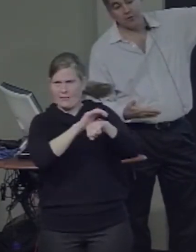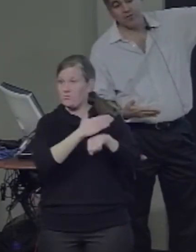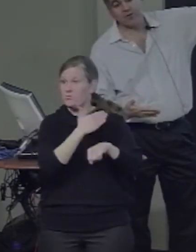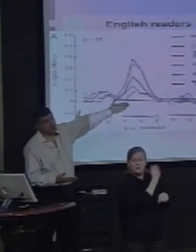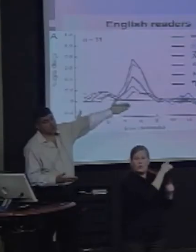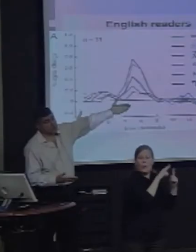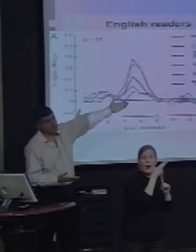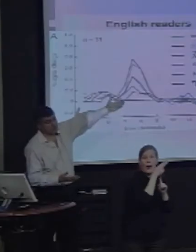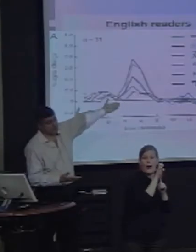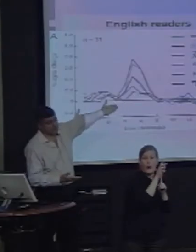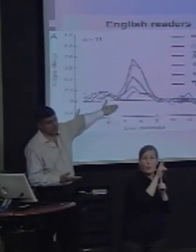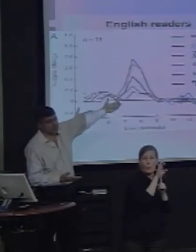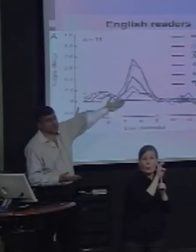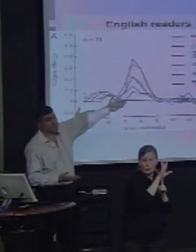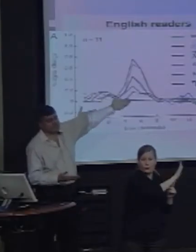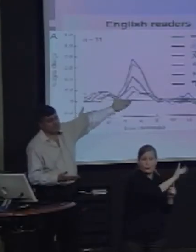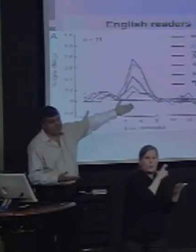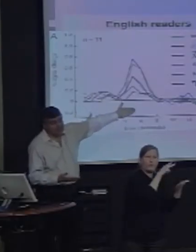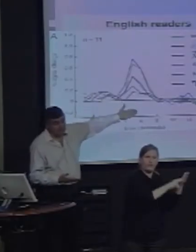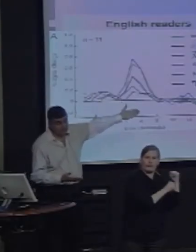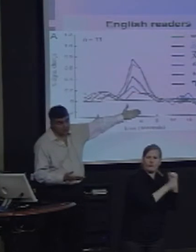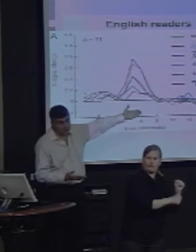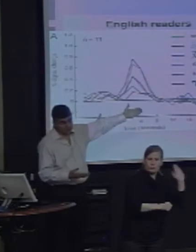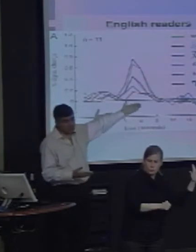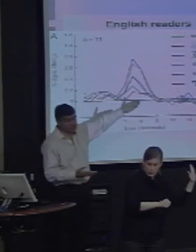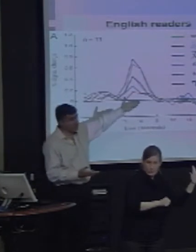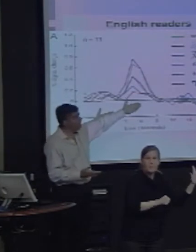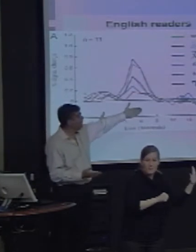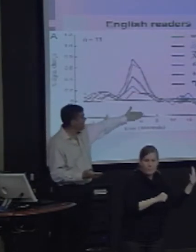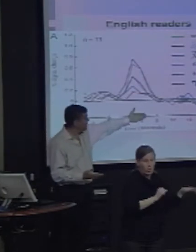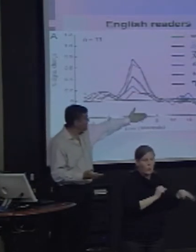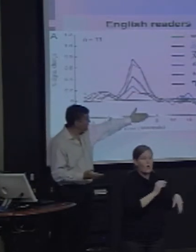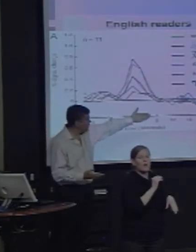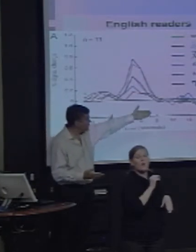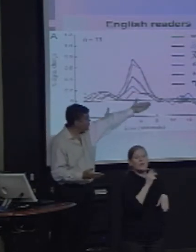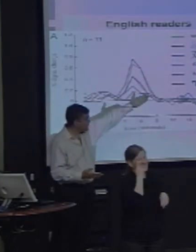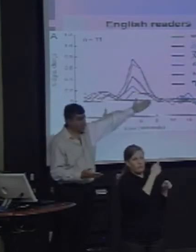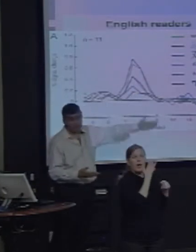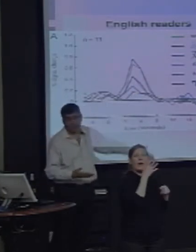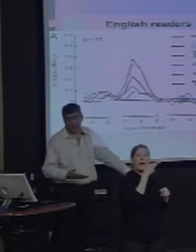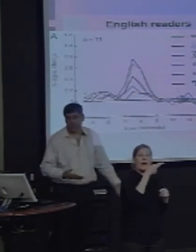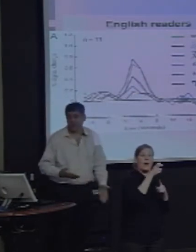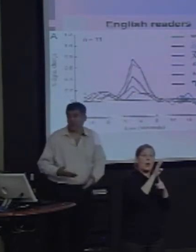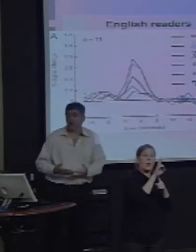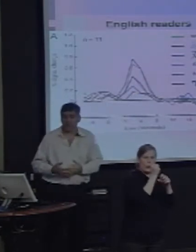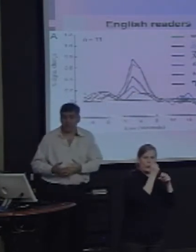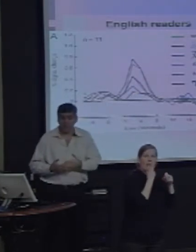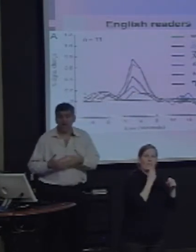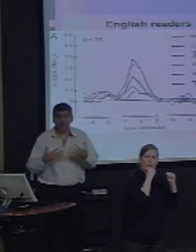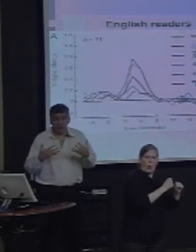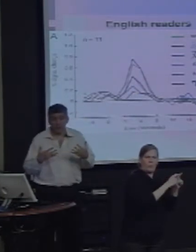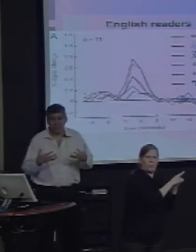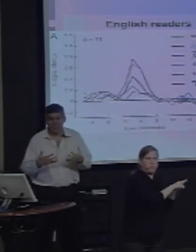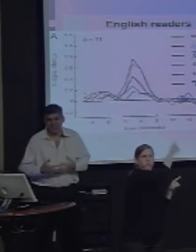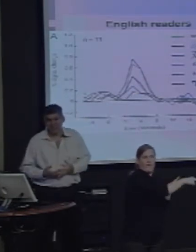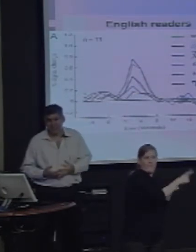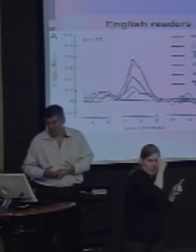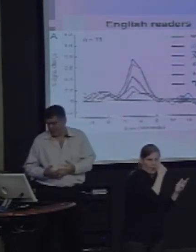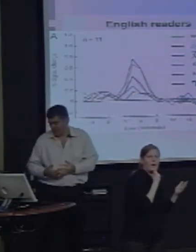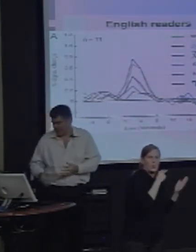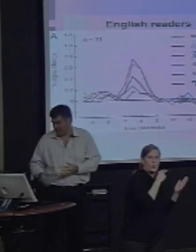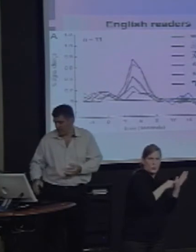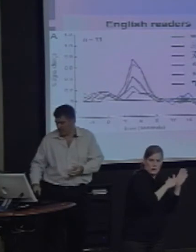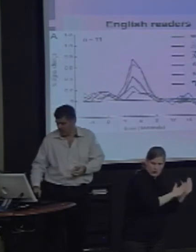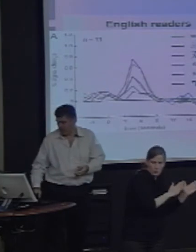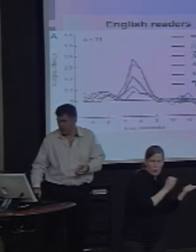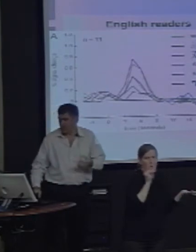Of course, for Hebrew readers, that's not the case. It's Hebrew strings, letter strings, that are producing the strong response. So the selectivity